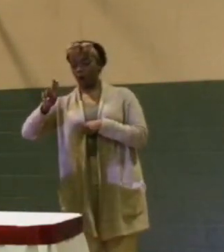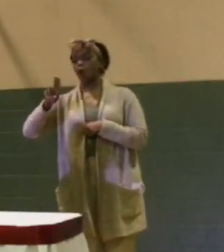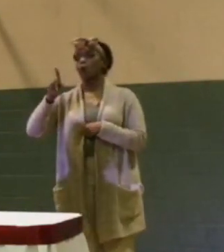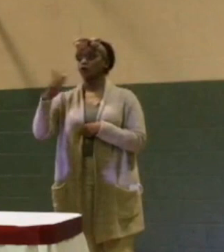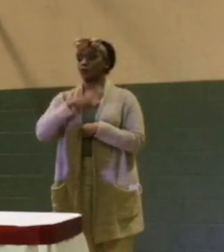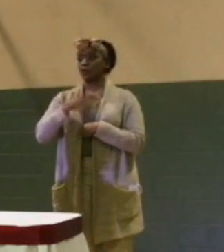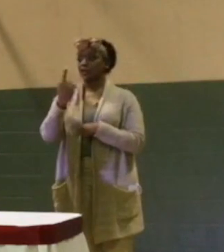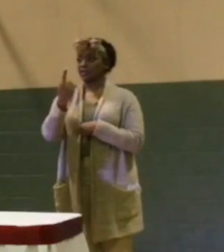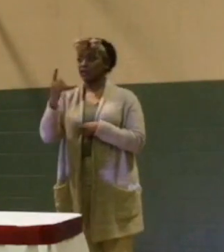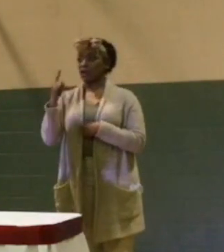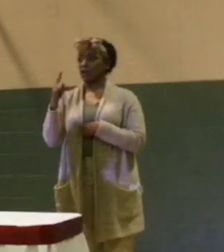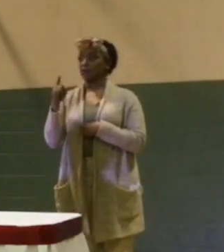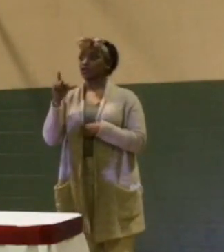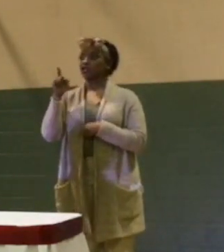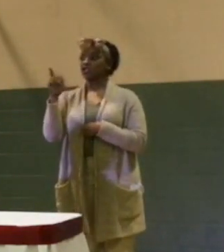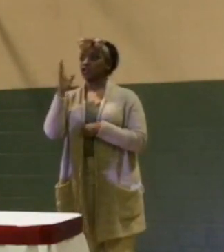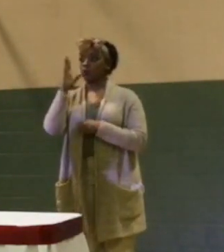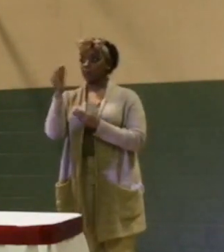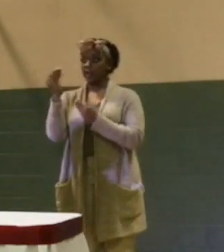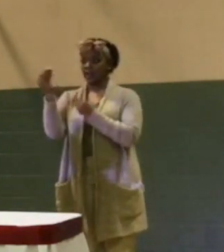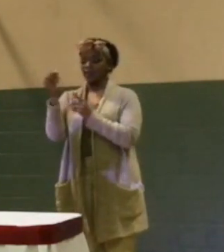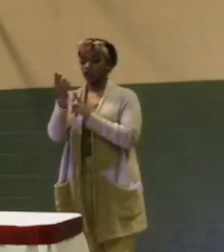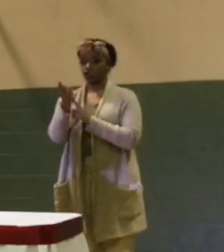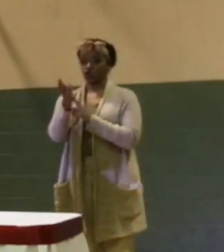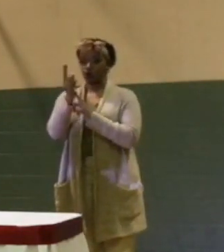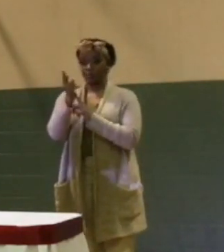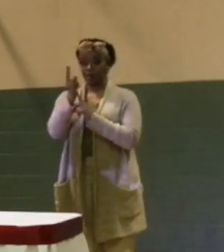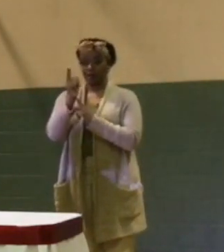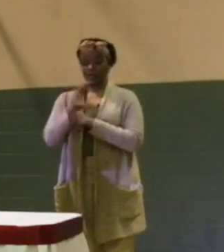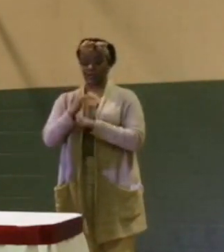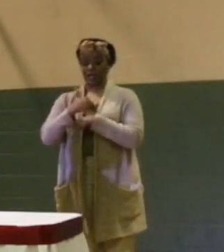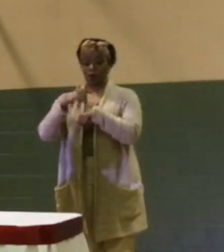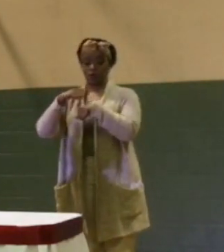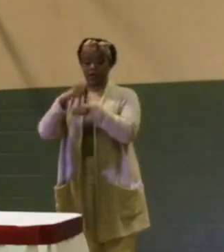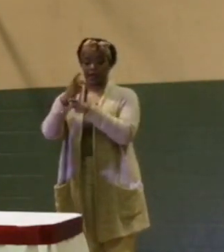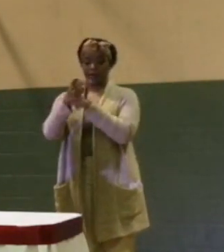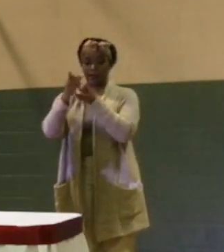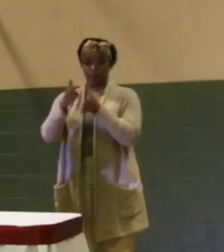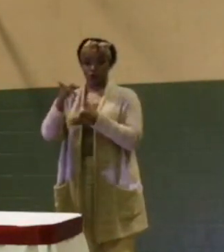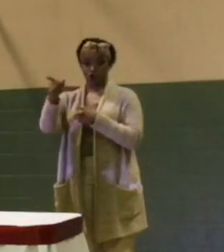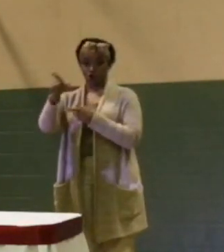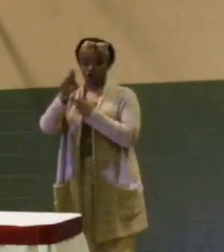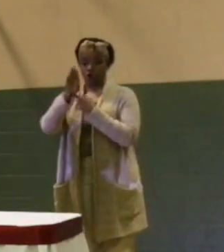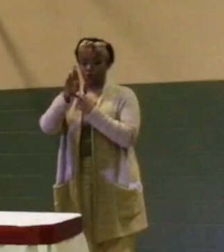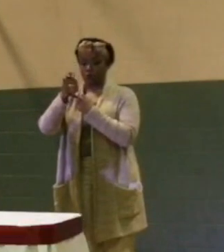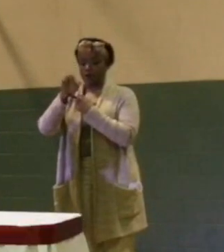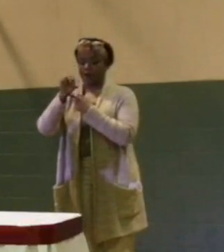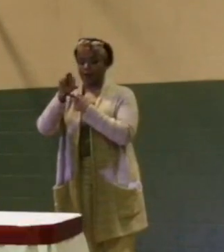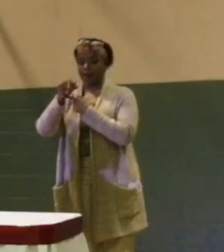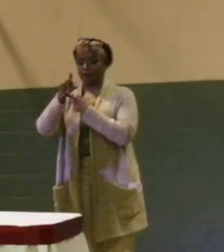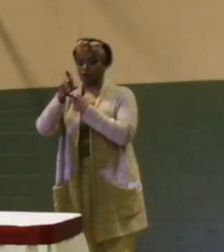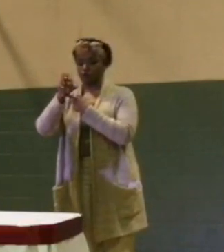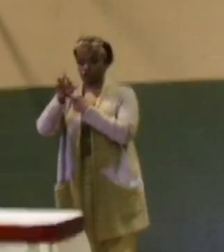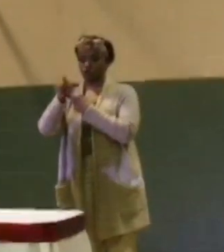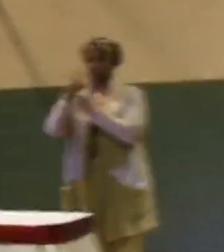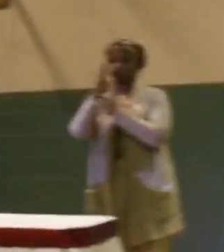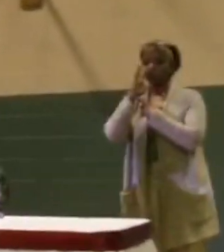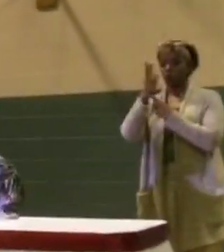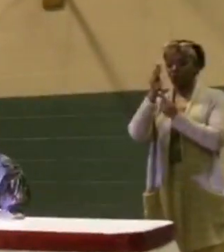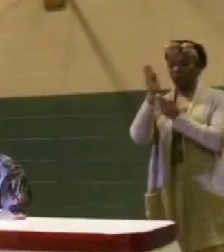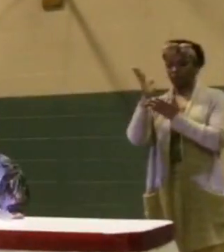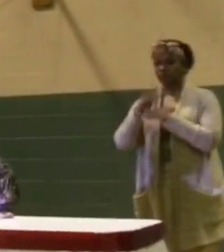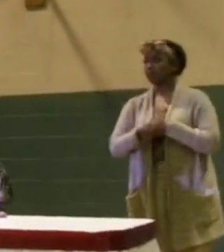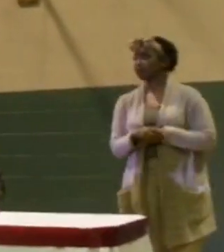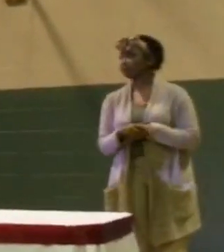Lakeisha is going to be afforded two minutes. Our timekeeper, Ms. Turner, will let you know how things are going.